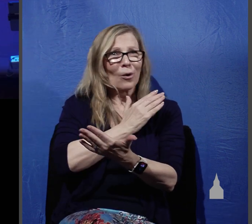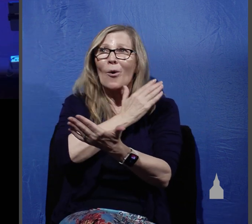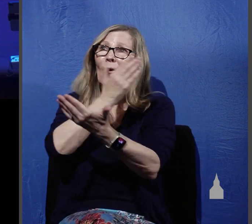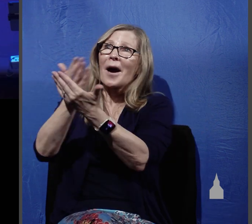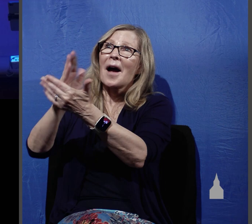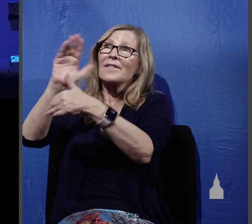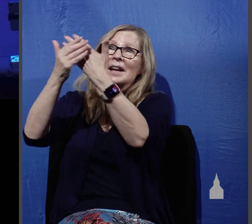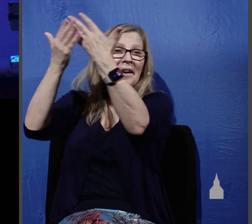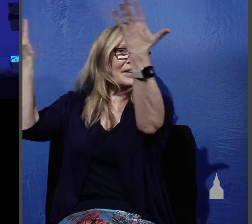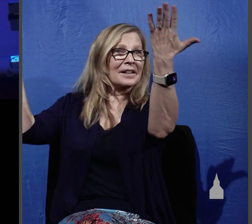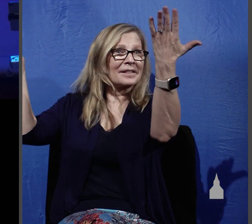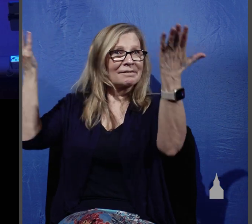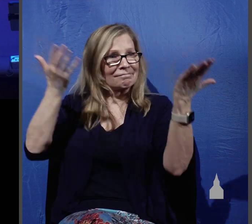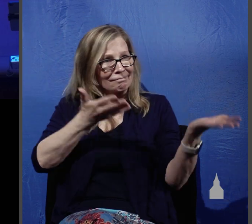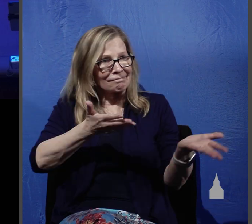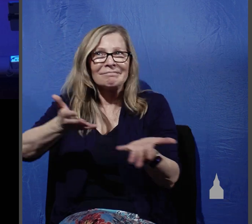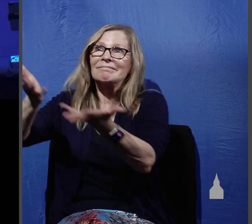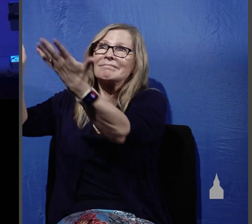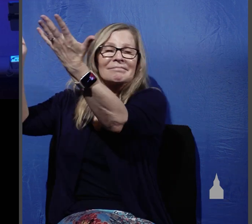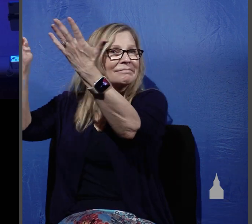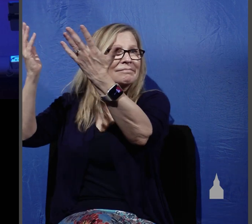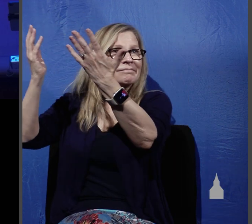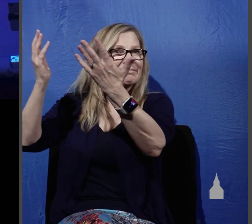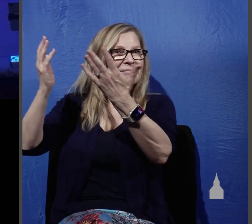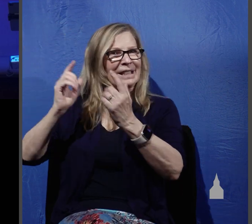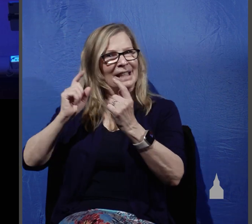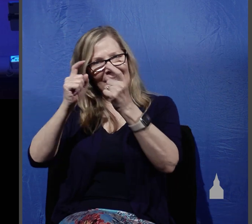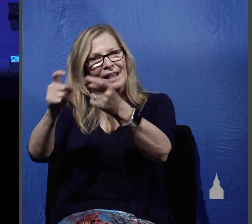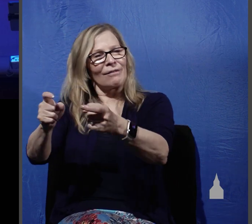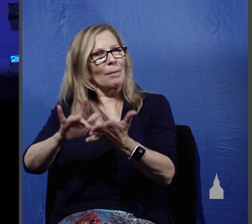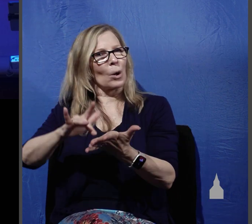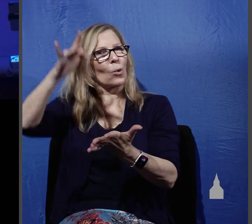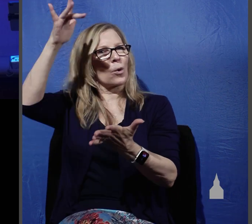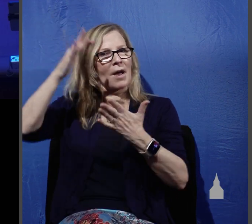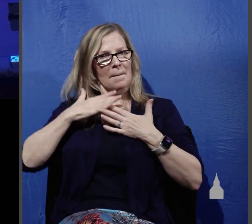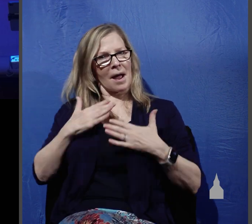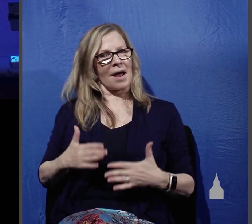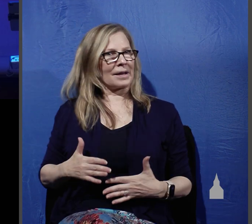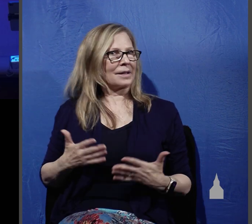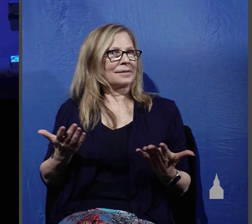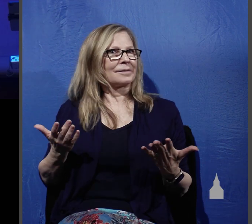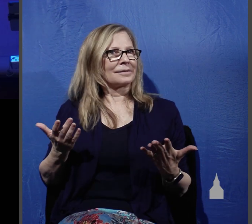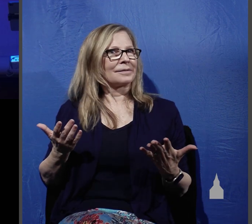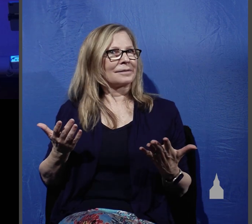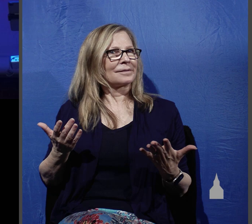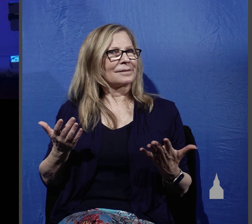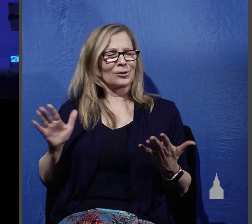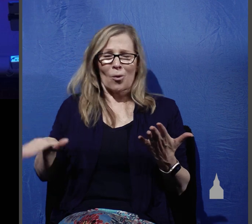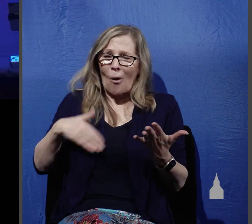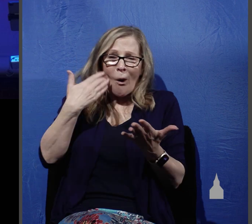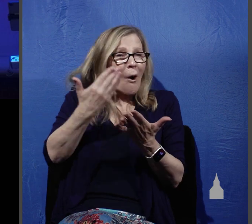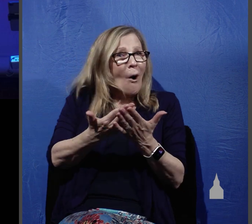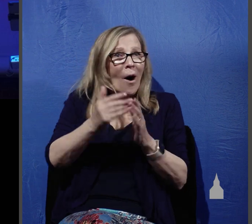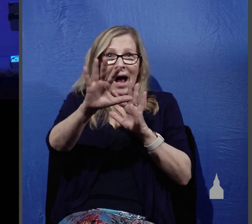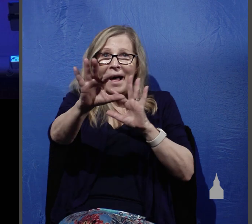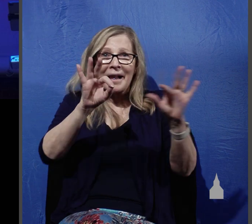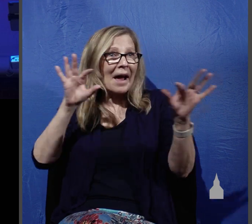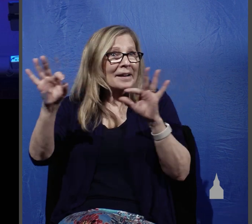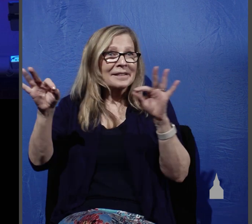and when they do they'll be given a glorified body when they die so all the elect these two verses